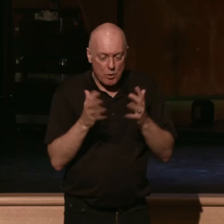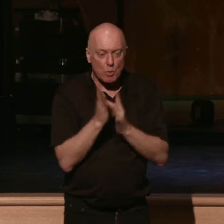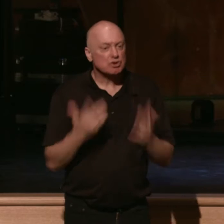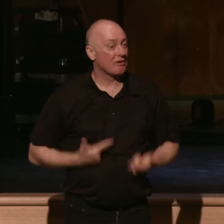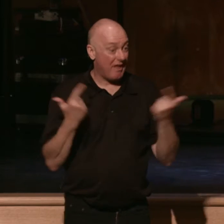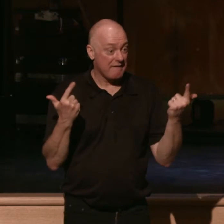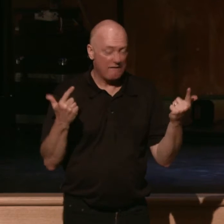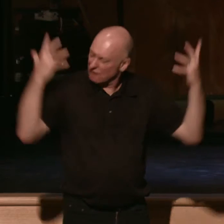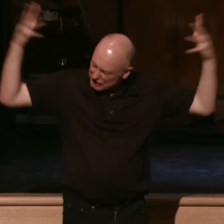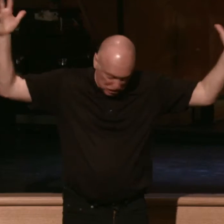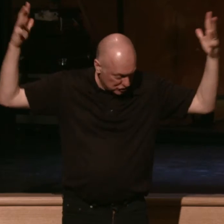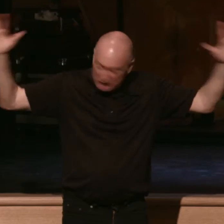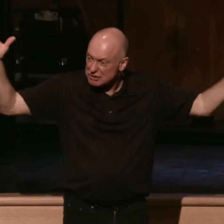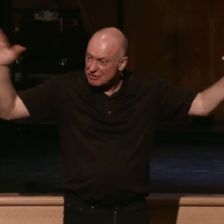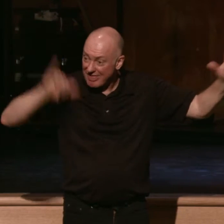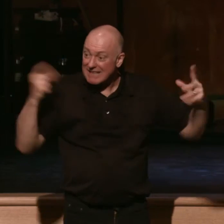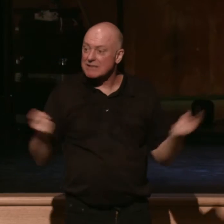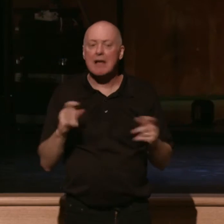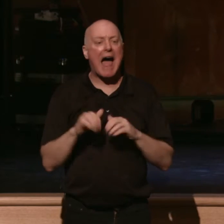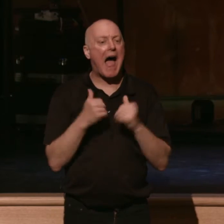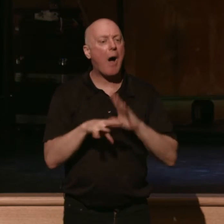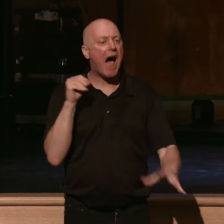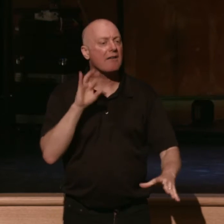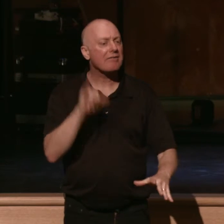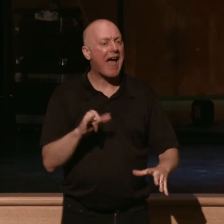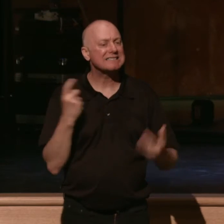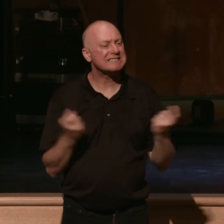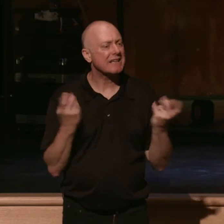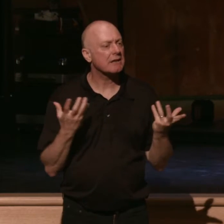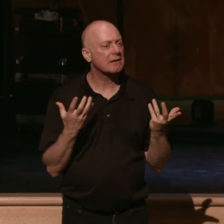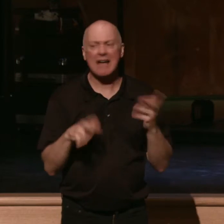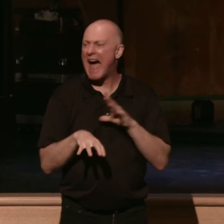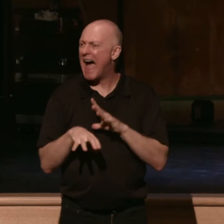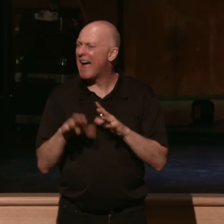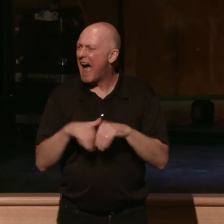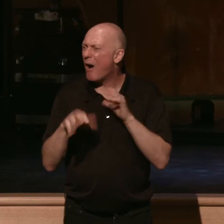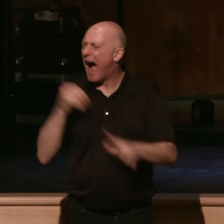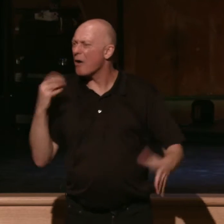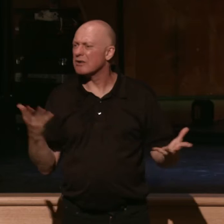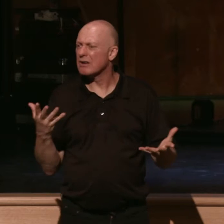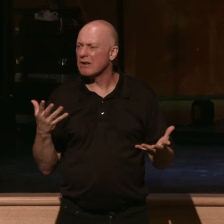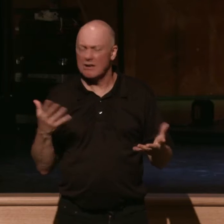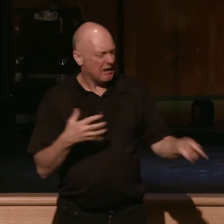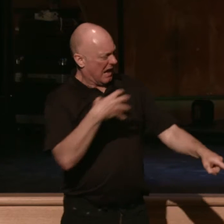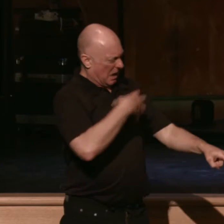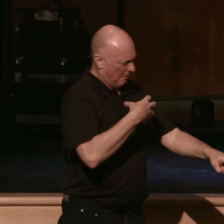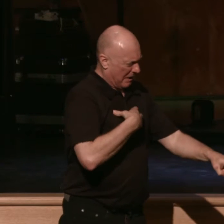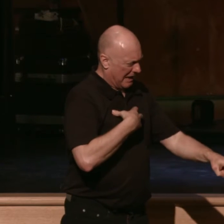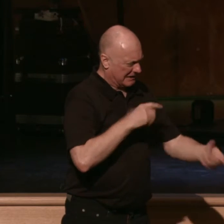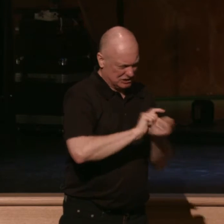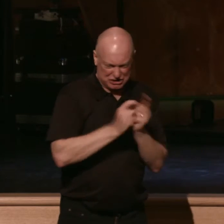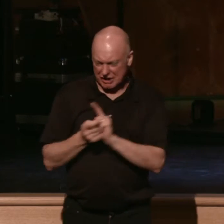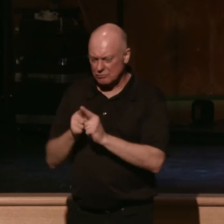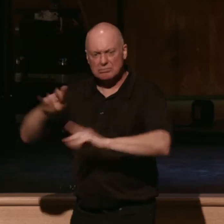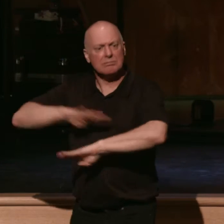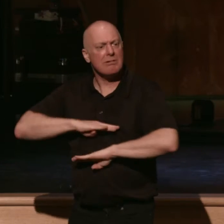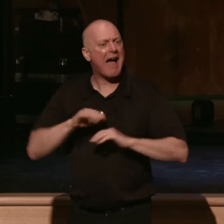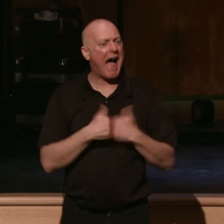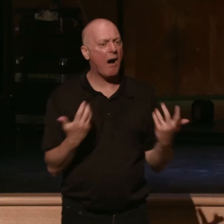be done with the sin of complaining. So how do we get out of this? How do we get out of this place that we're in? How do we move from complaining to contentment? Well, this is point number two in our outline.